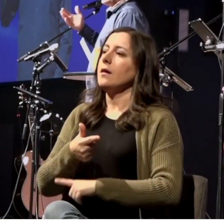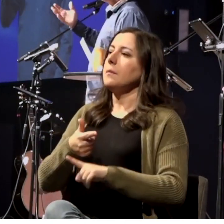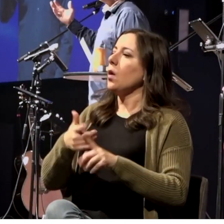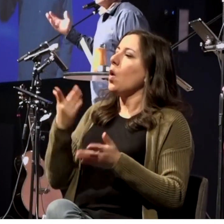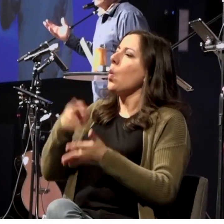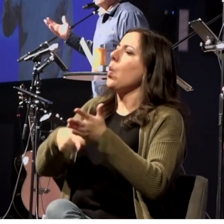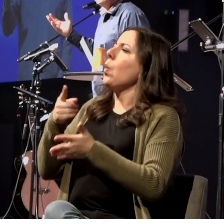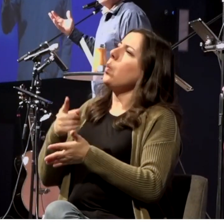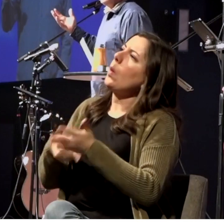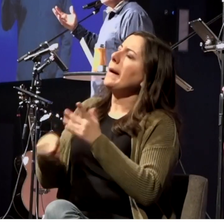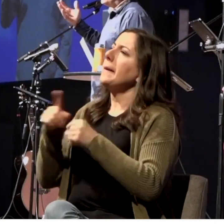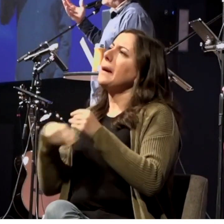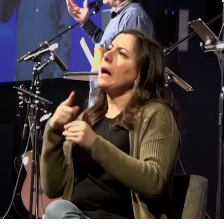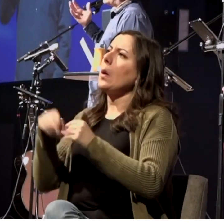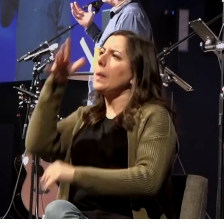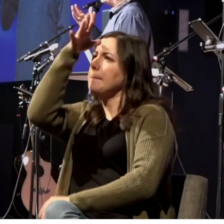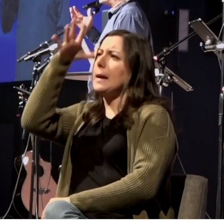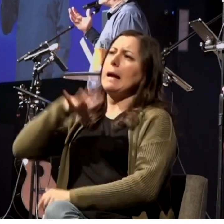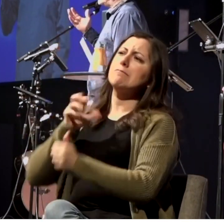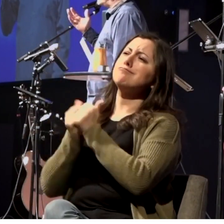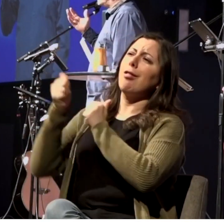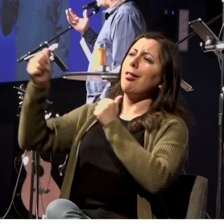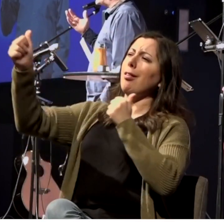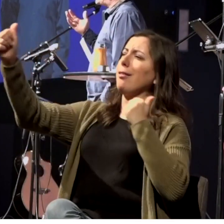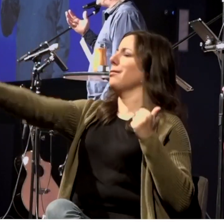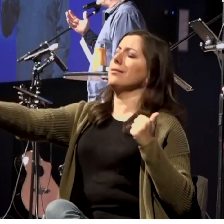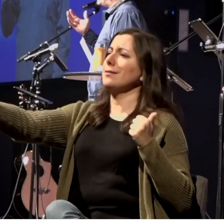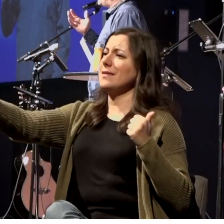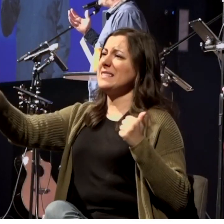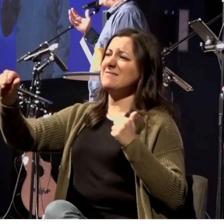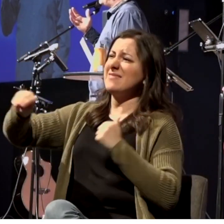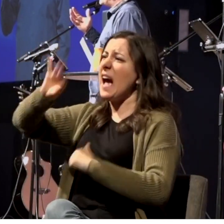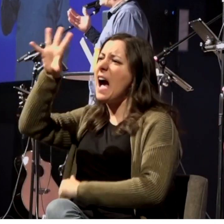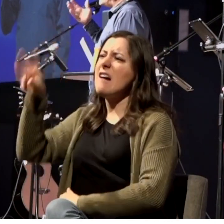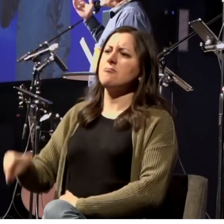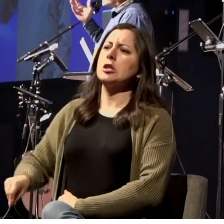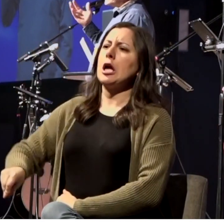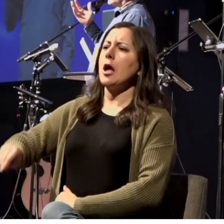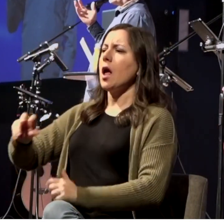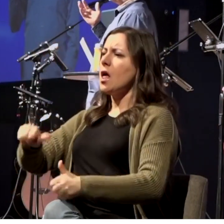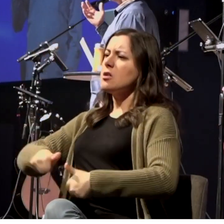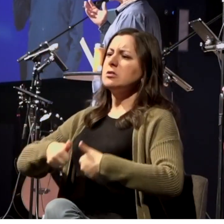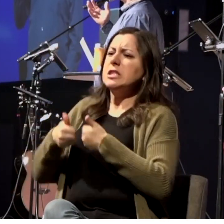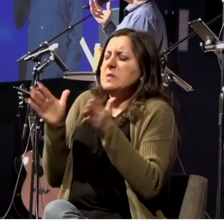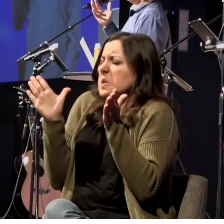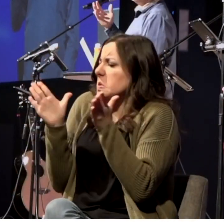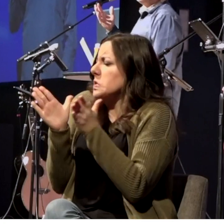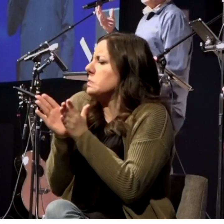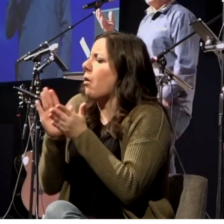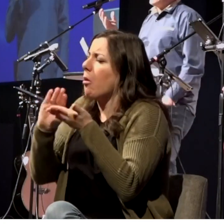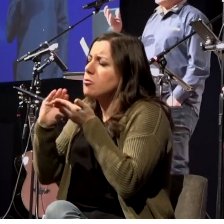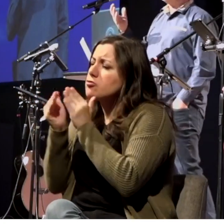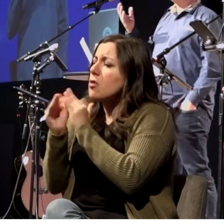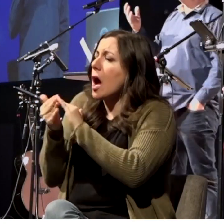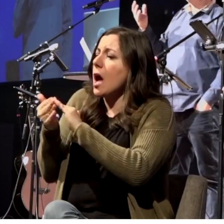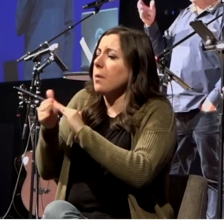in Africa who never hears the gospel? And, you know, we got this great story in the book of Acts of,